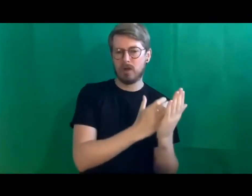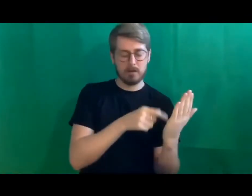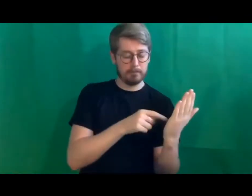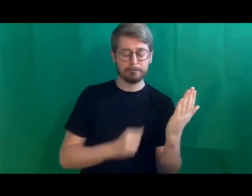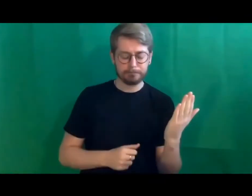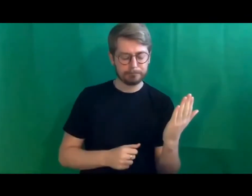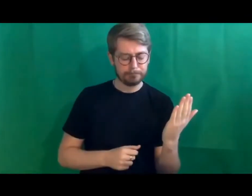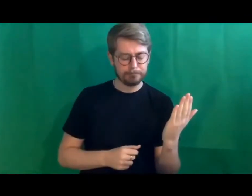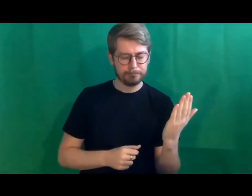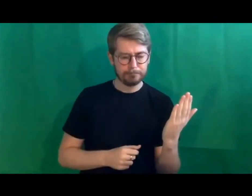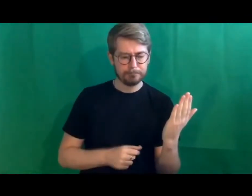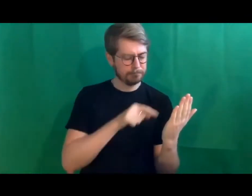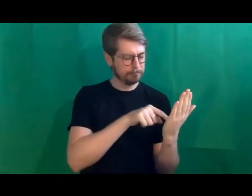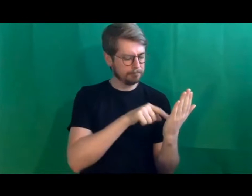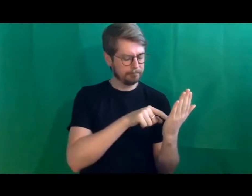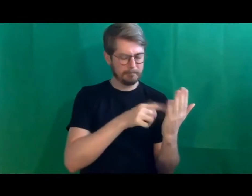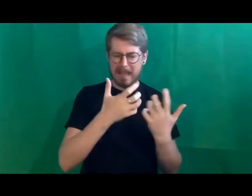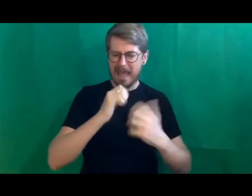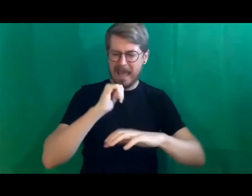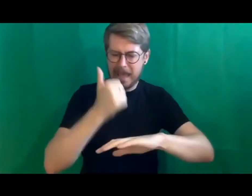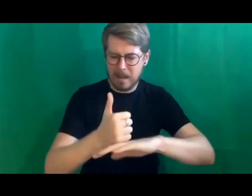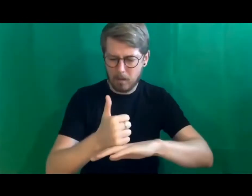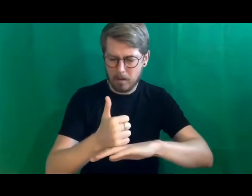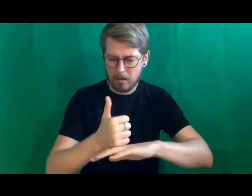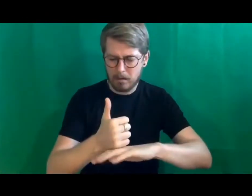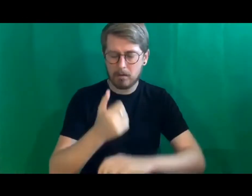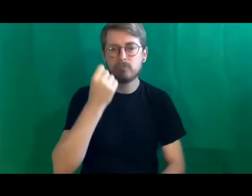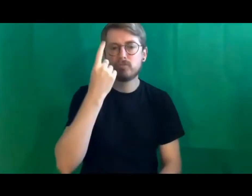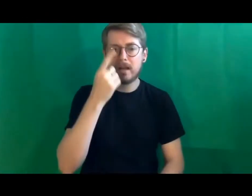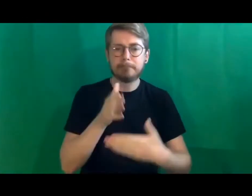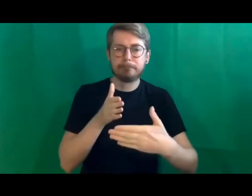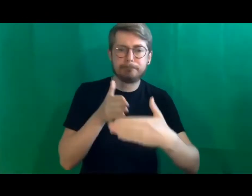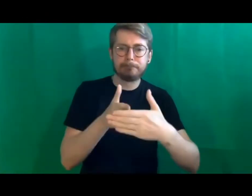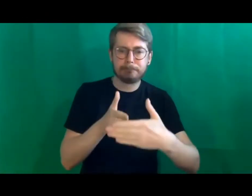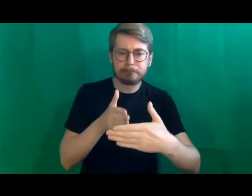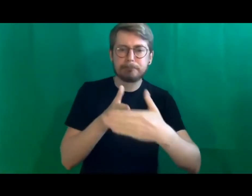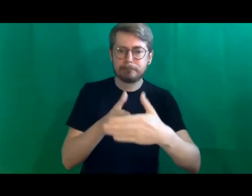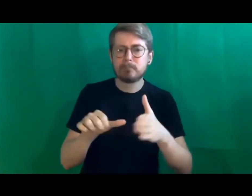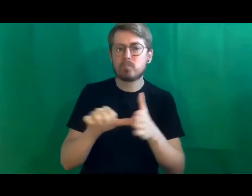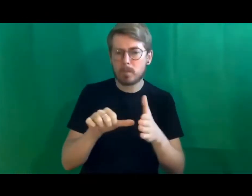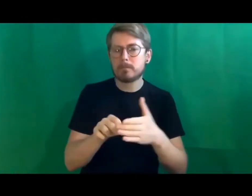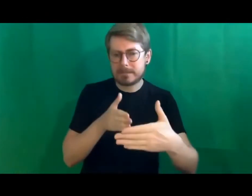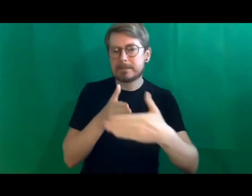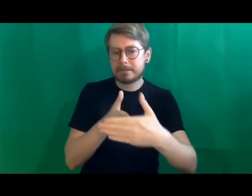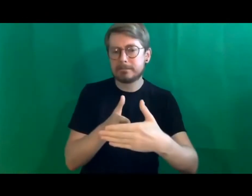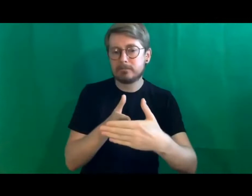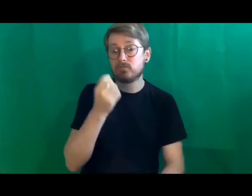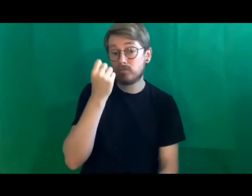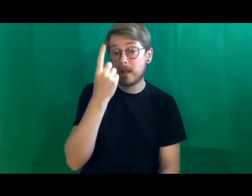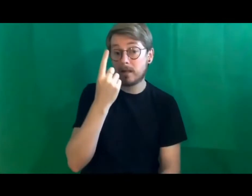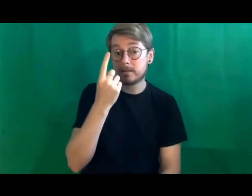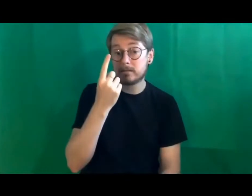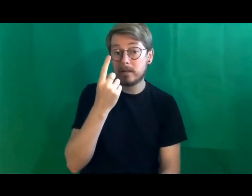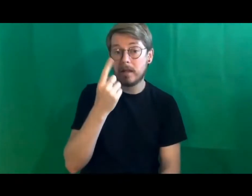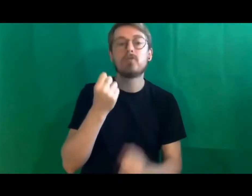trying to put that into practice we realised the obstacles that were in the way and also why something like that